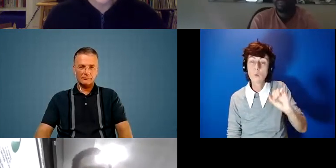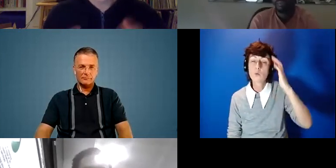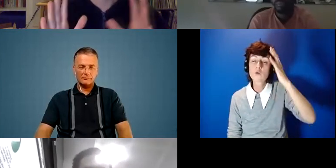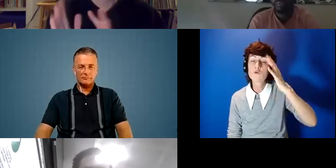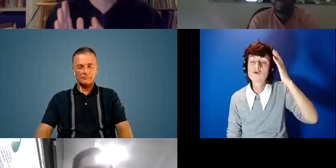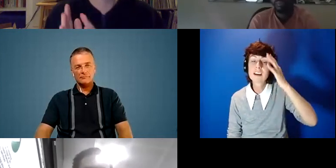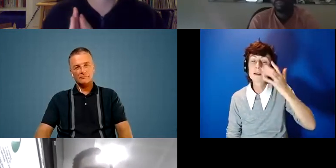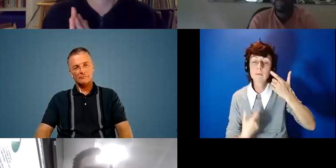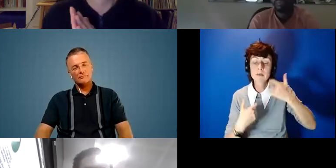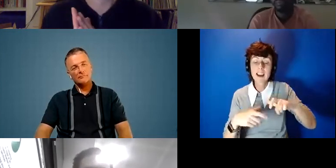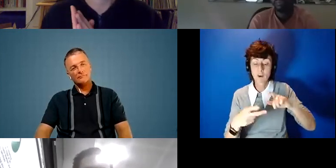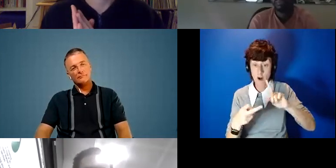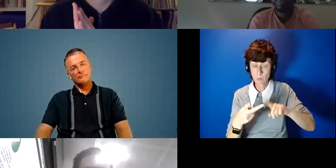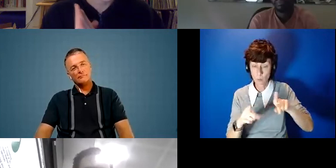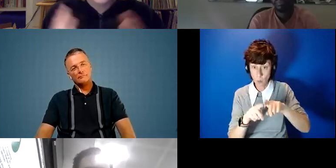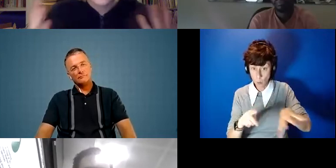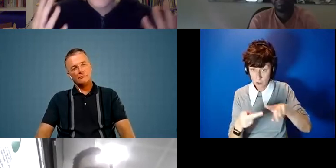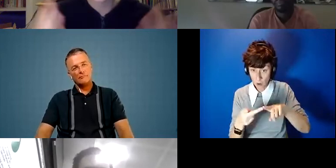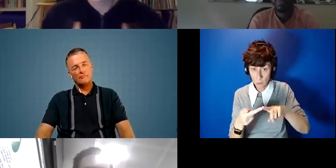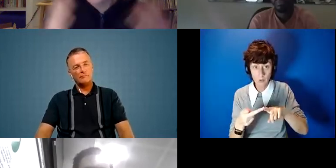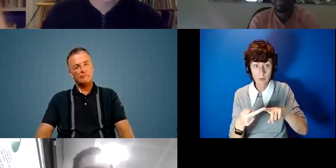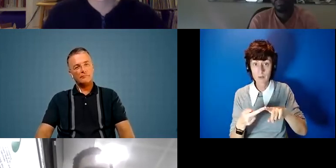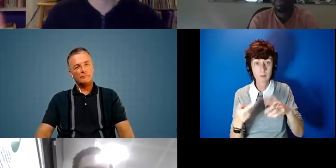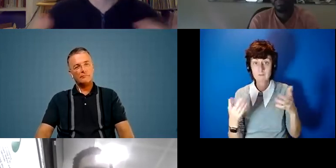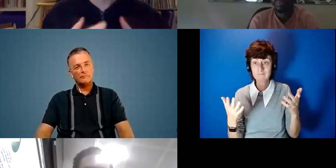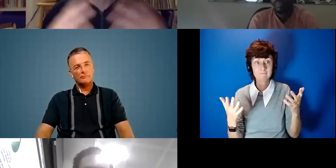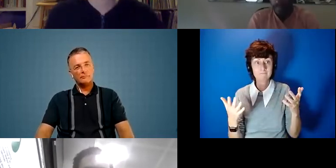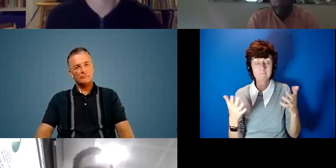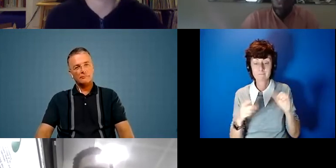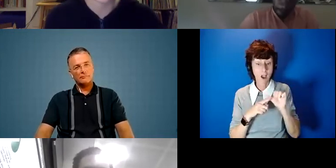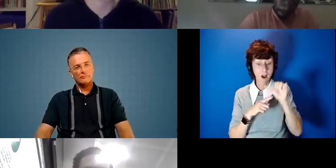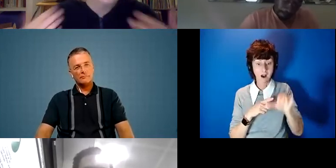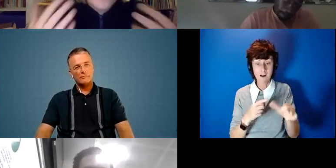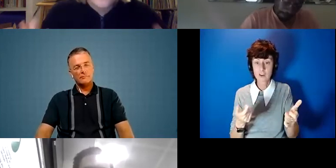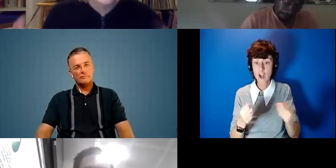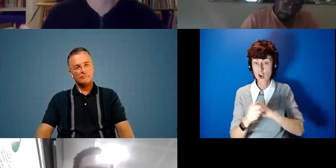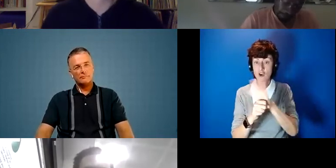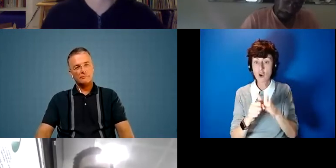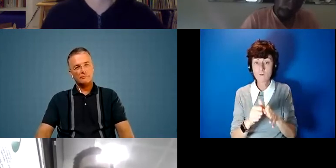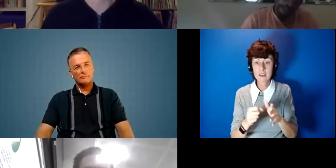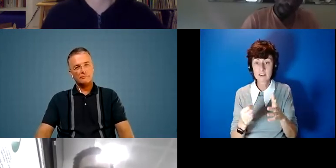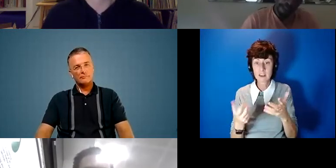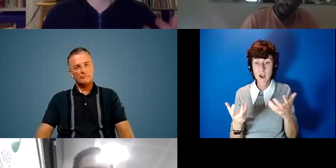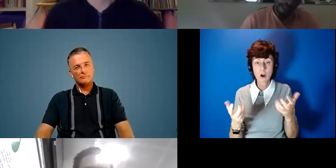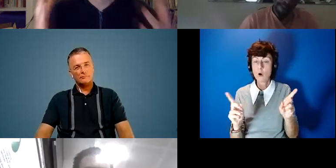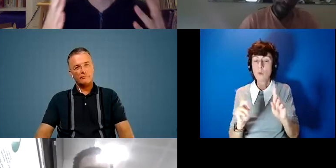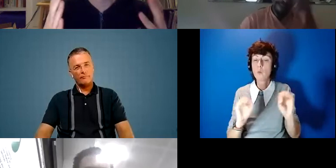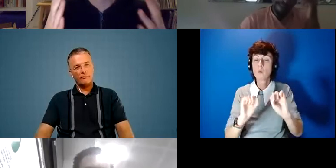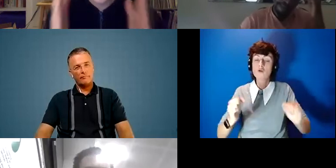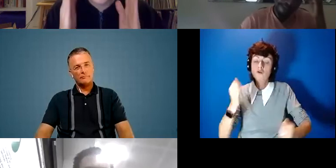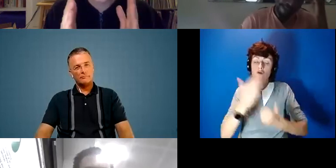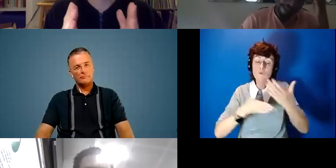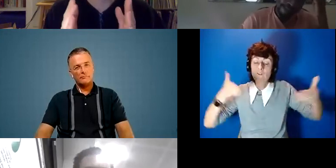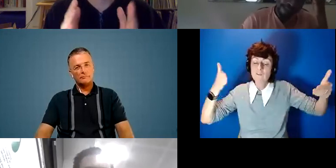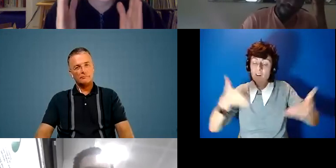work and the second question is um where do where is post cop where do we spend our energies where will you be spending your energies where do you think that